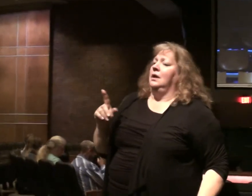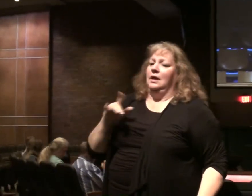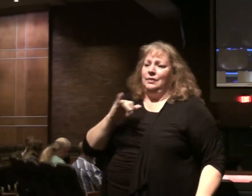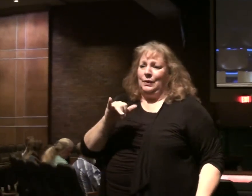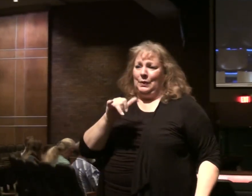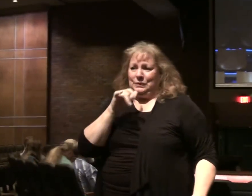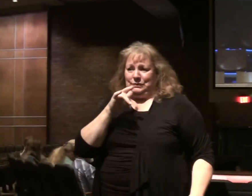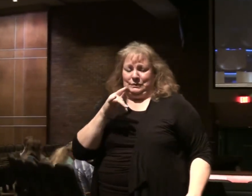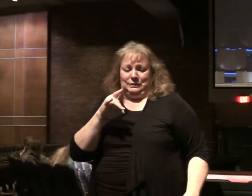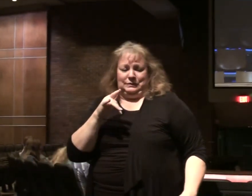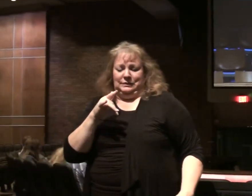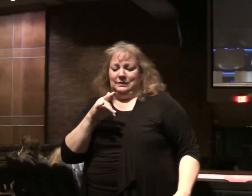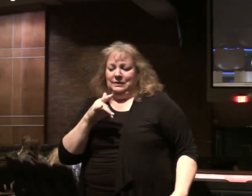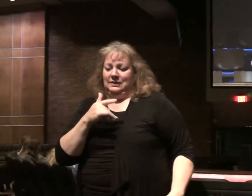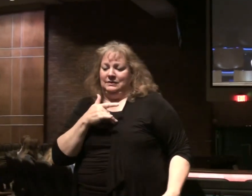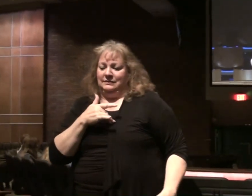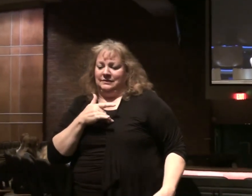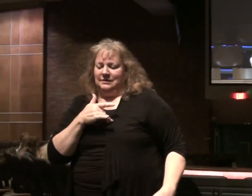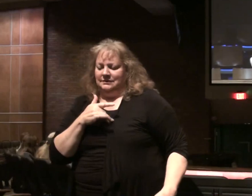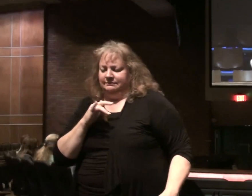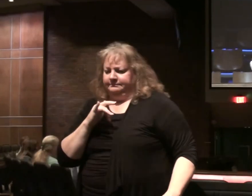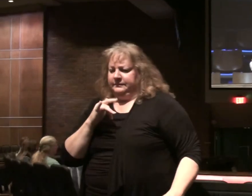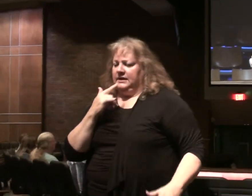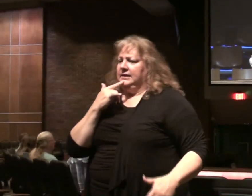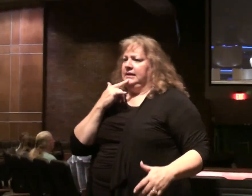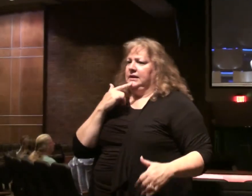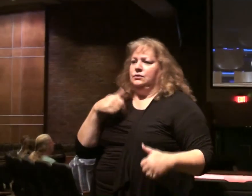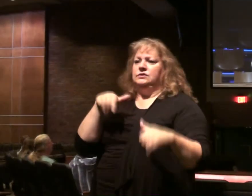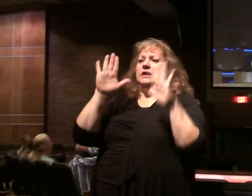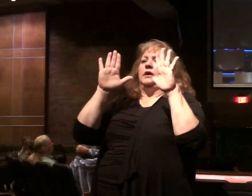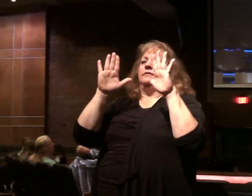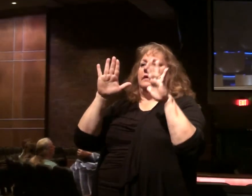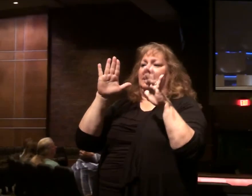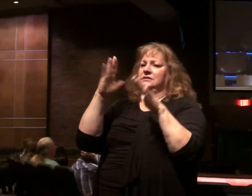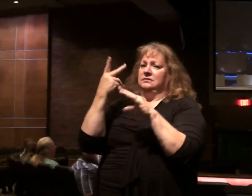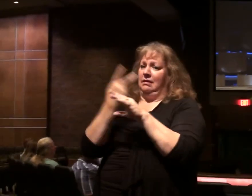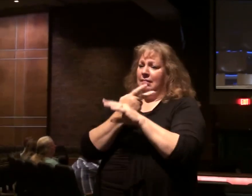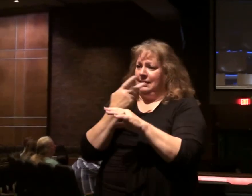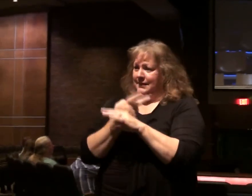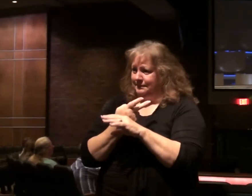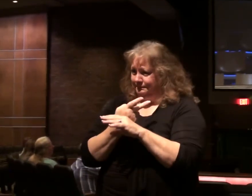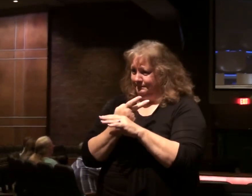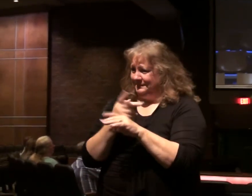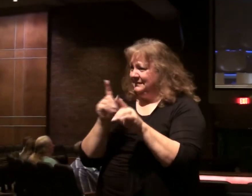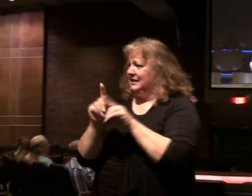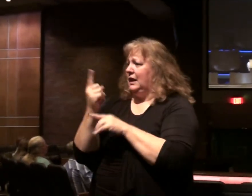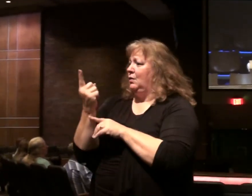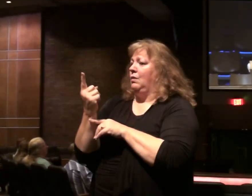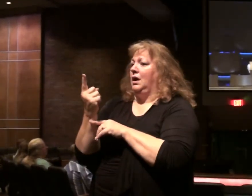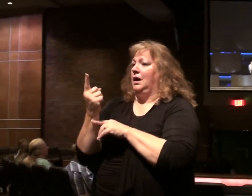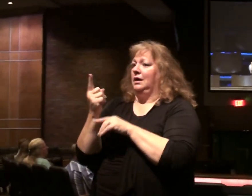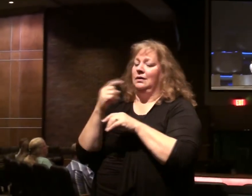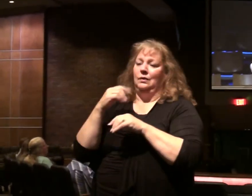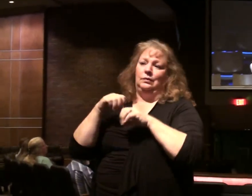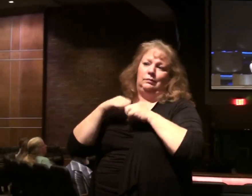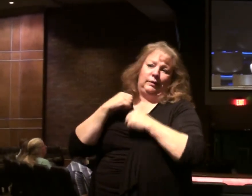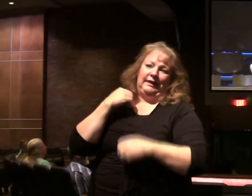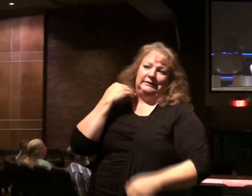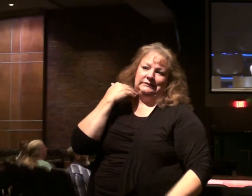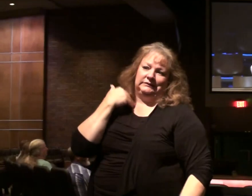those who kill an ox, it's like slaying a man. He who sacrifices a lamb is like one who breaks a dog's neck.